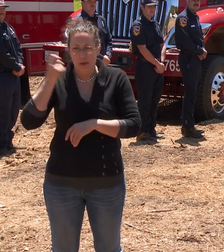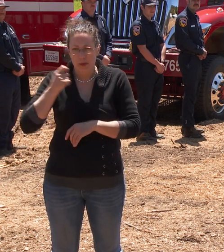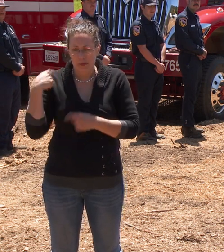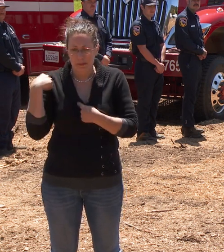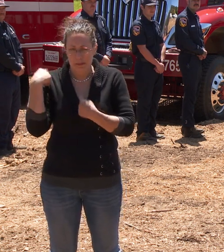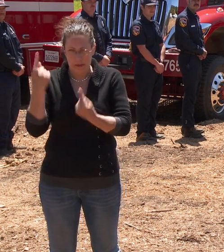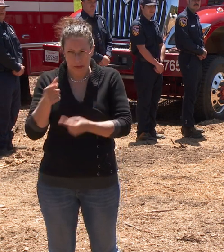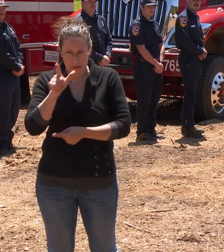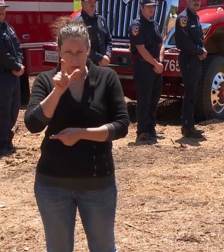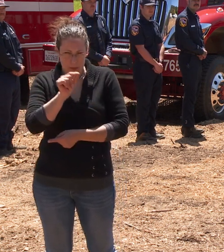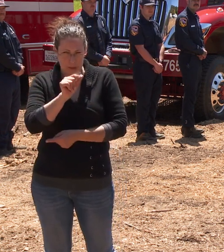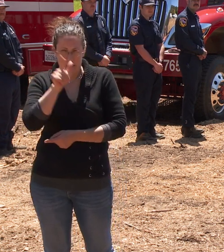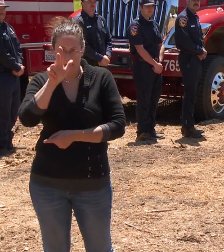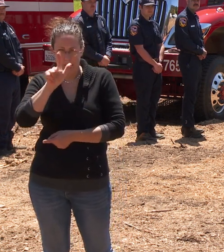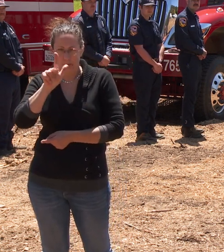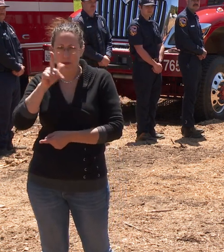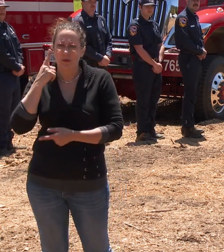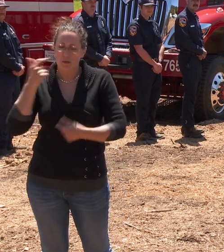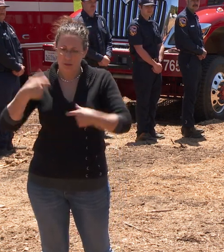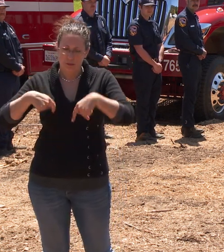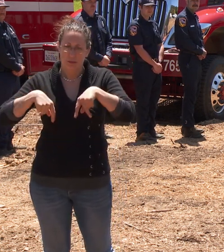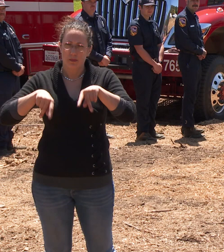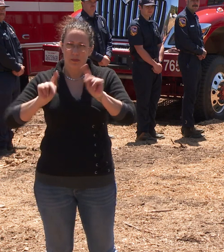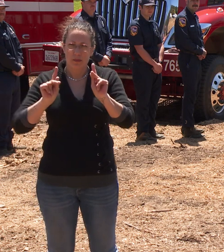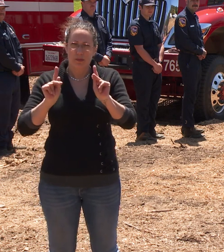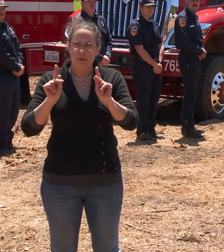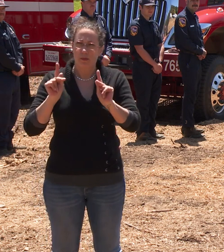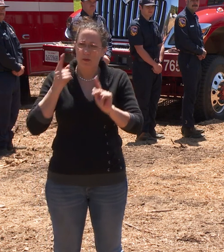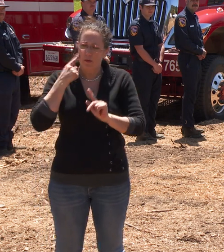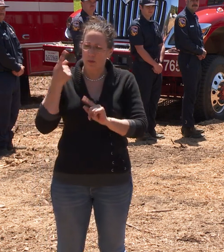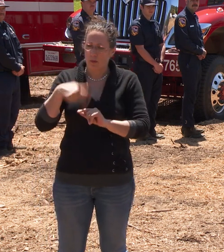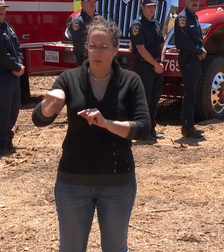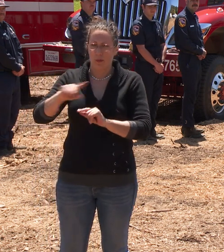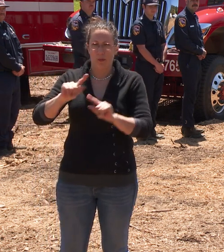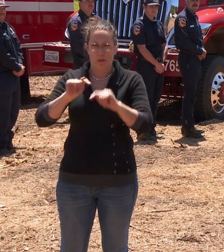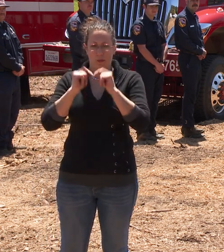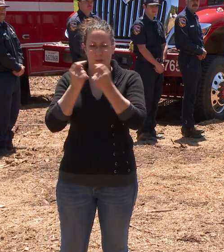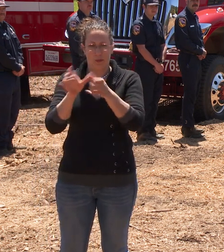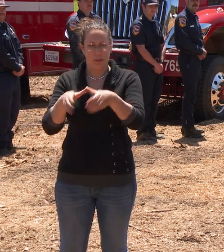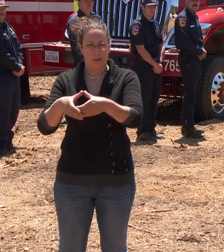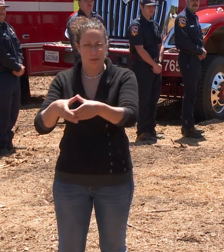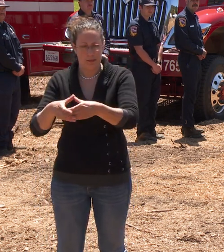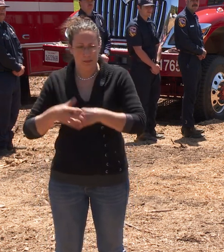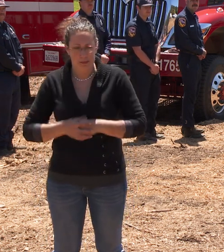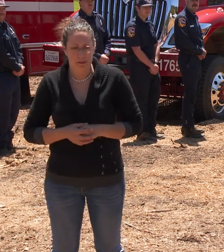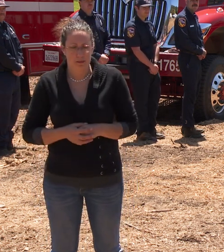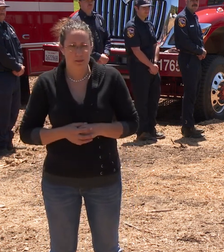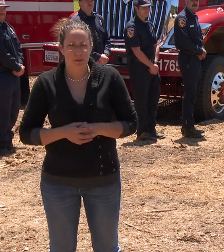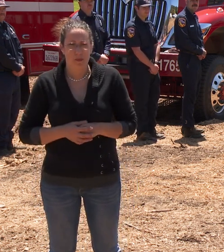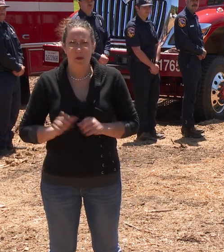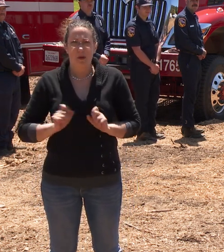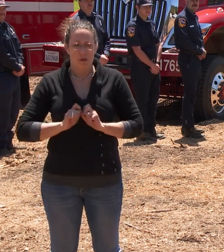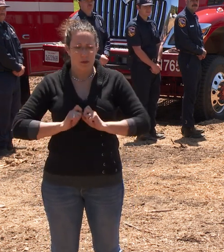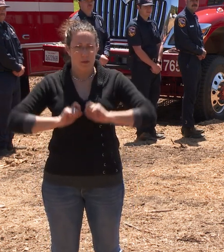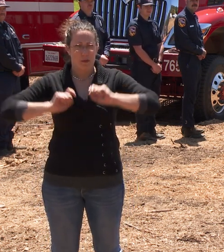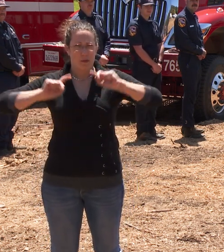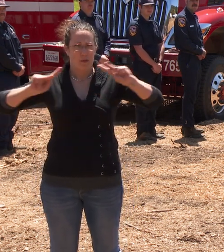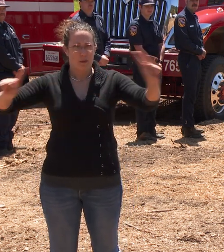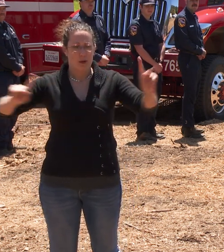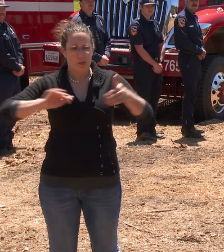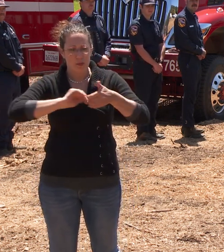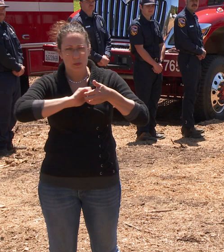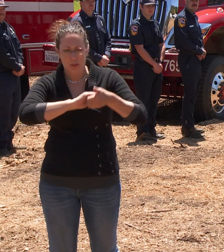in providing prevention opportunities to our tribal nations. But returning to the public, returning to